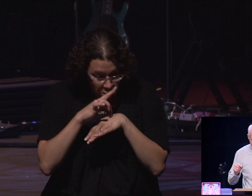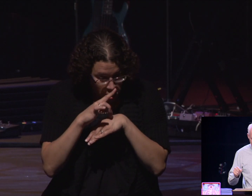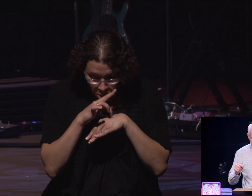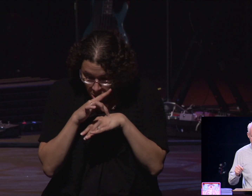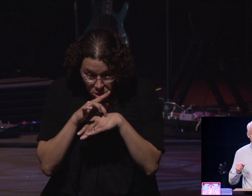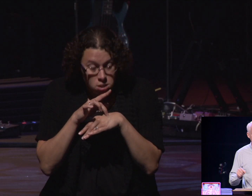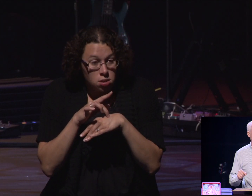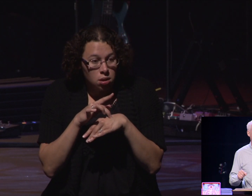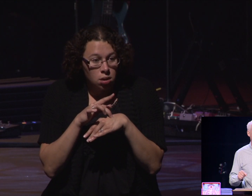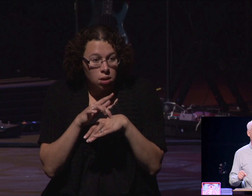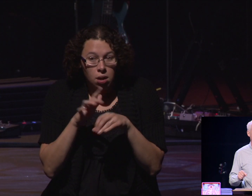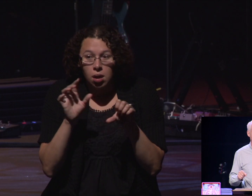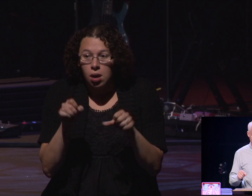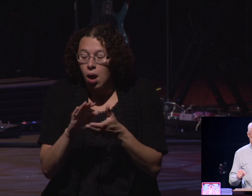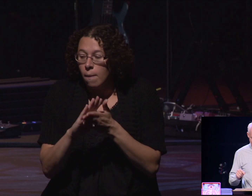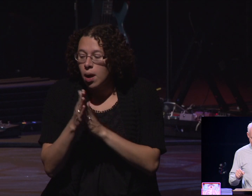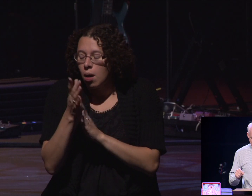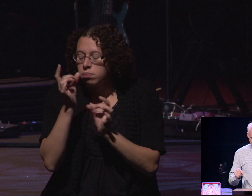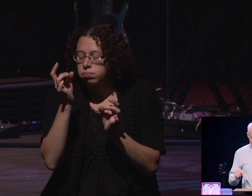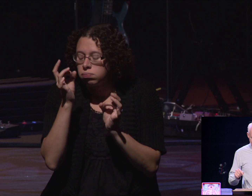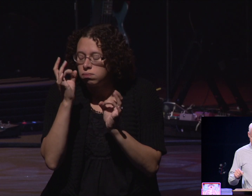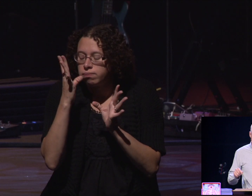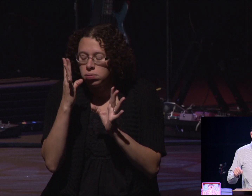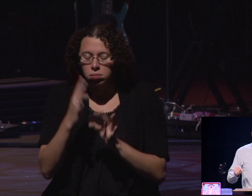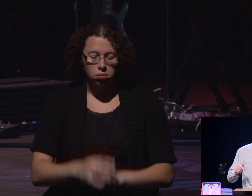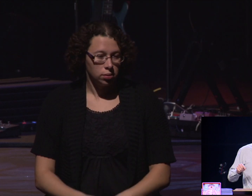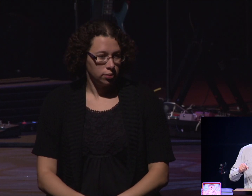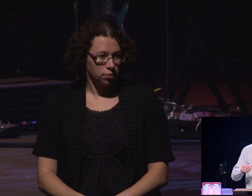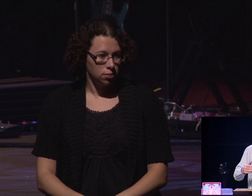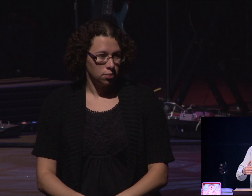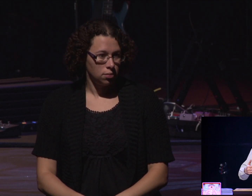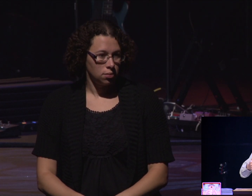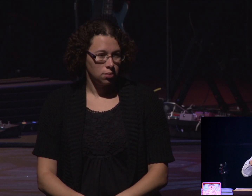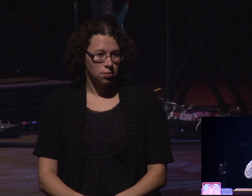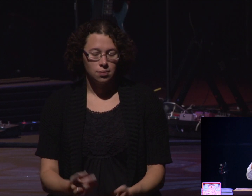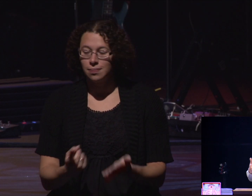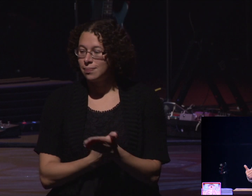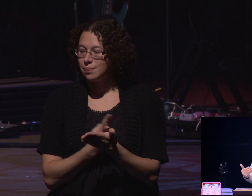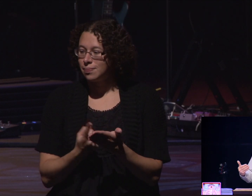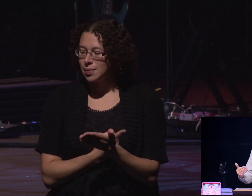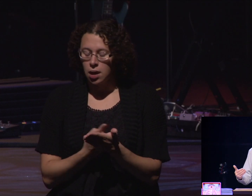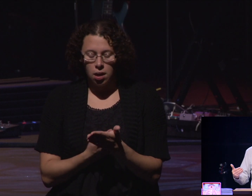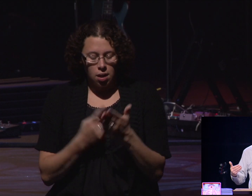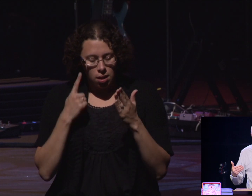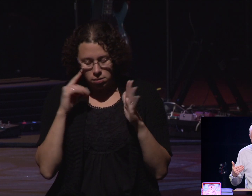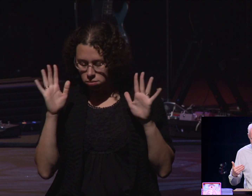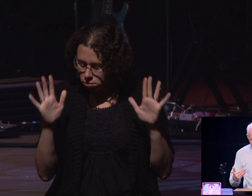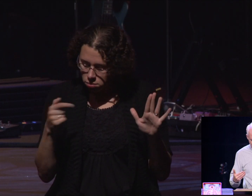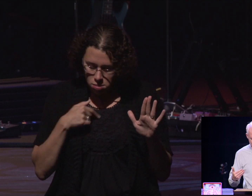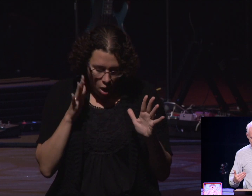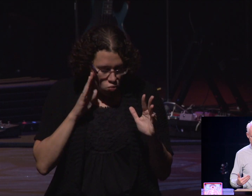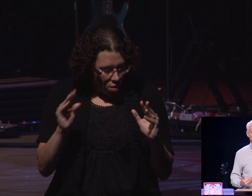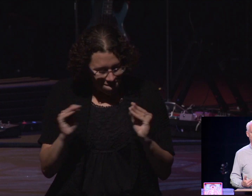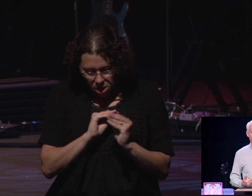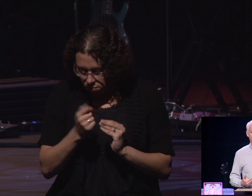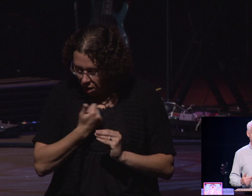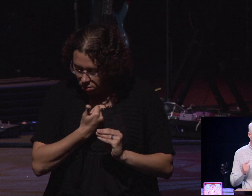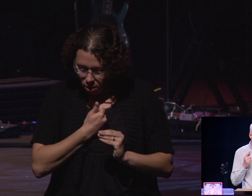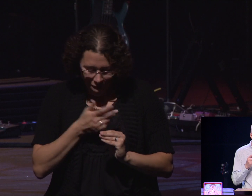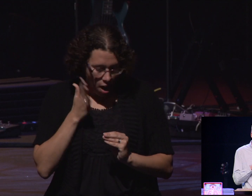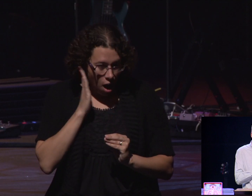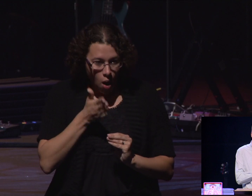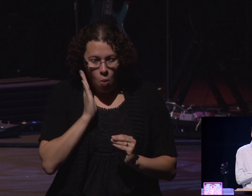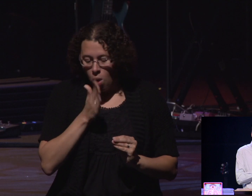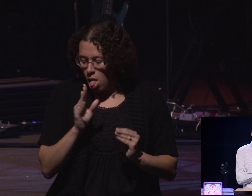brain freeze can be debilitating. And sometimes we just want to become that self-appointed person to fix our own issues, our own